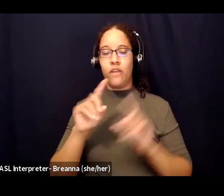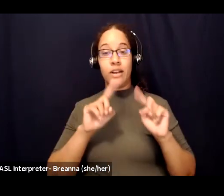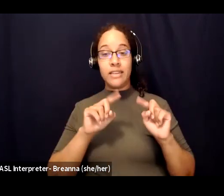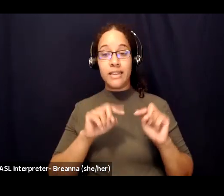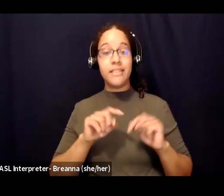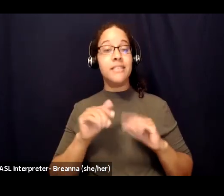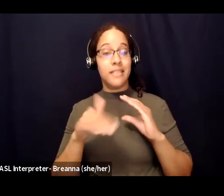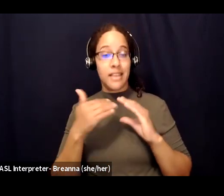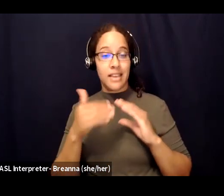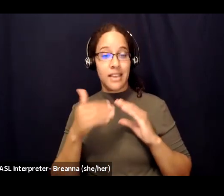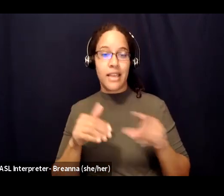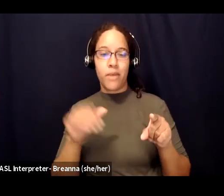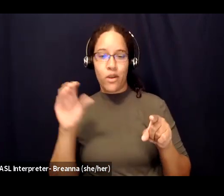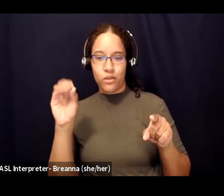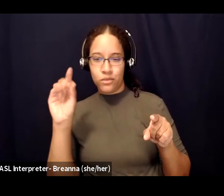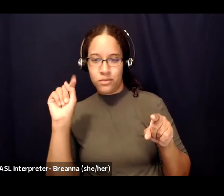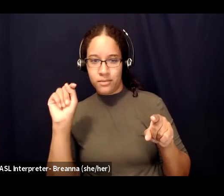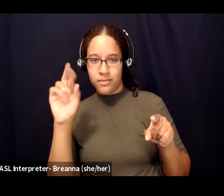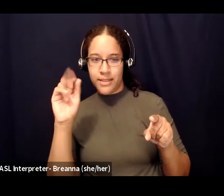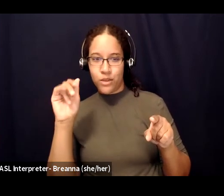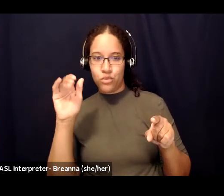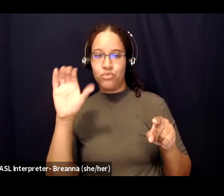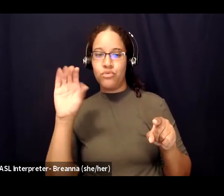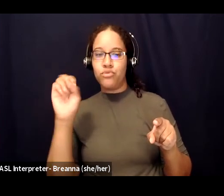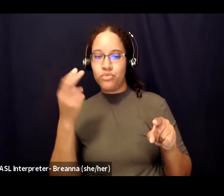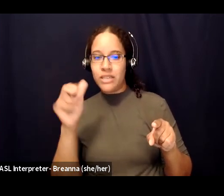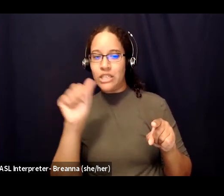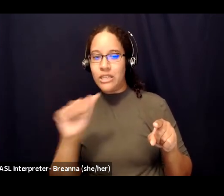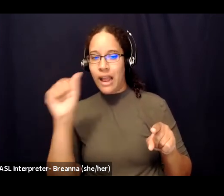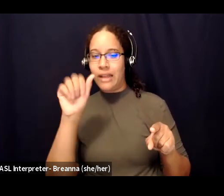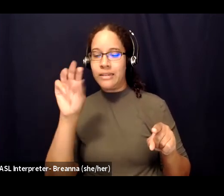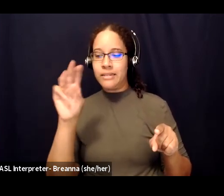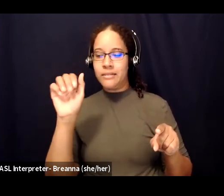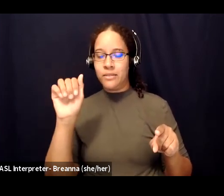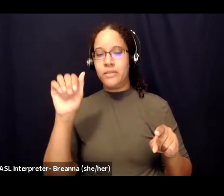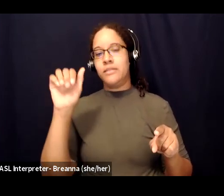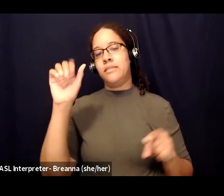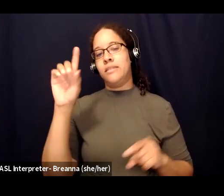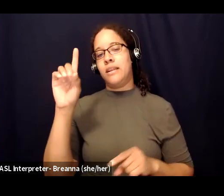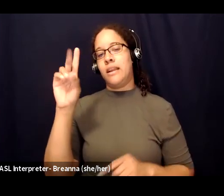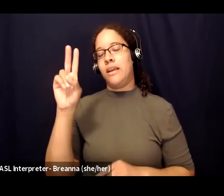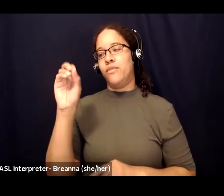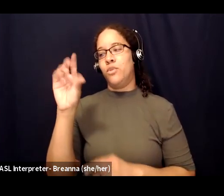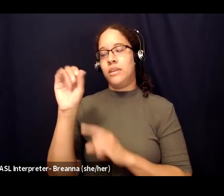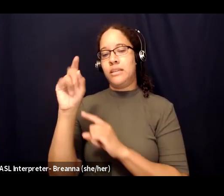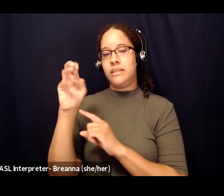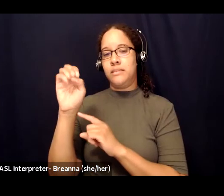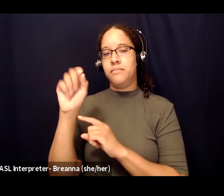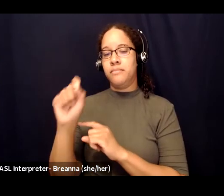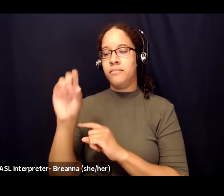wadvocates.org um and send you know with the subject line certificate and then we'll send it to you in